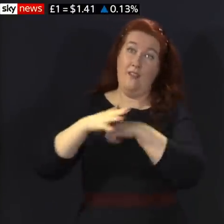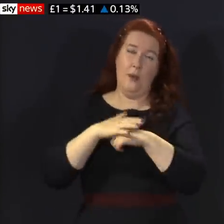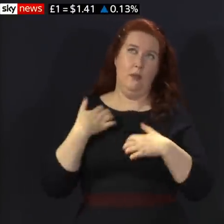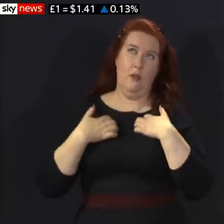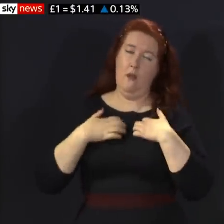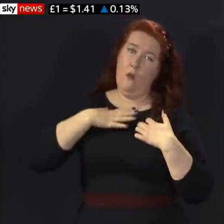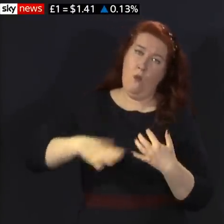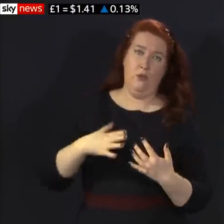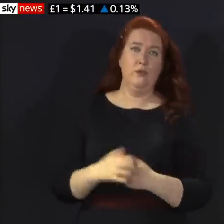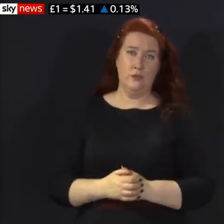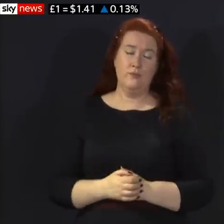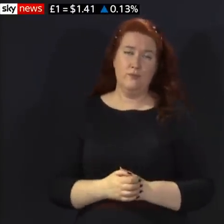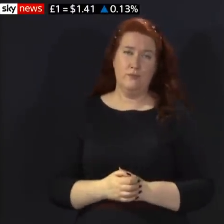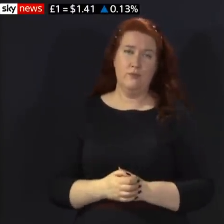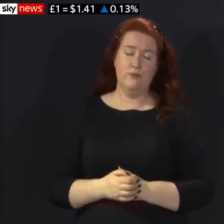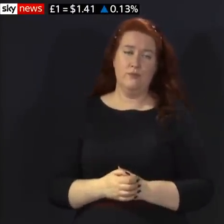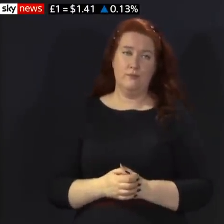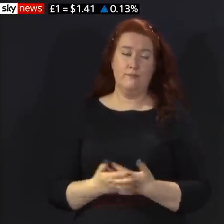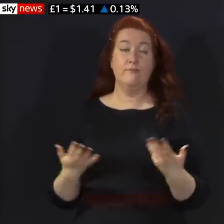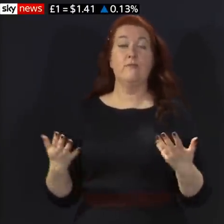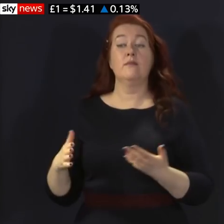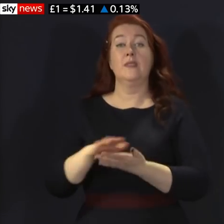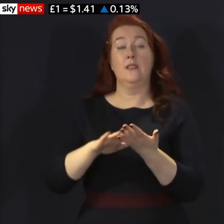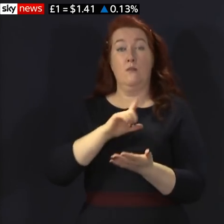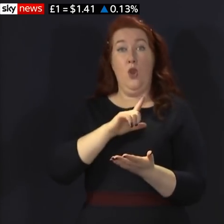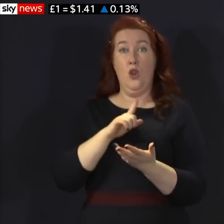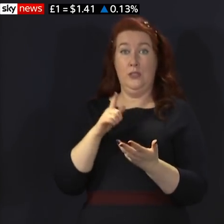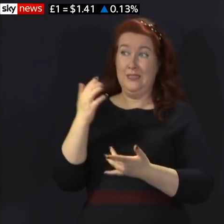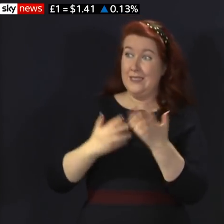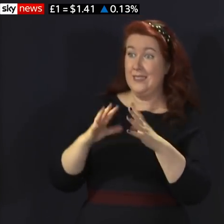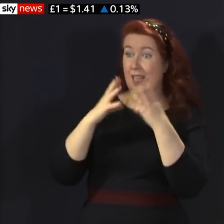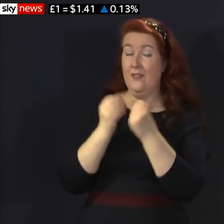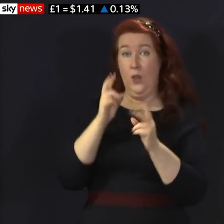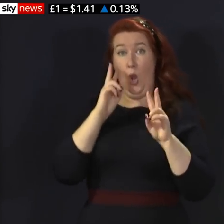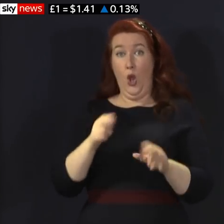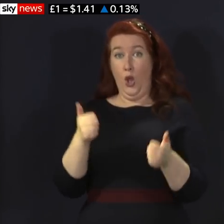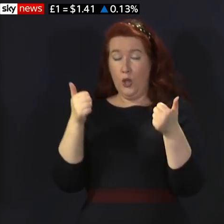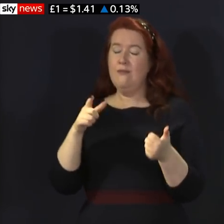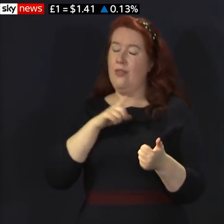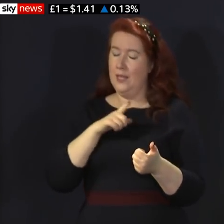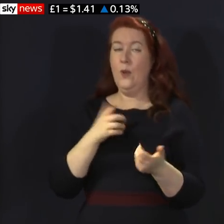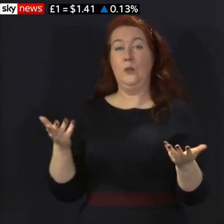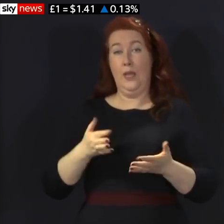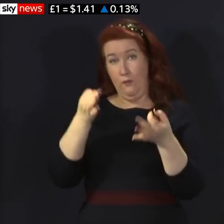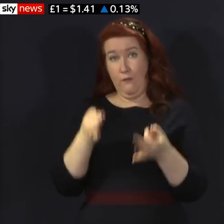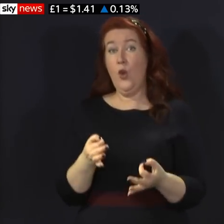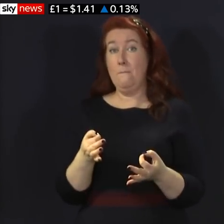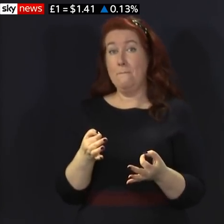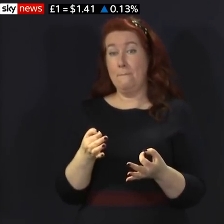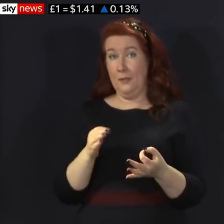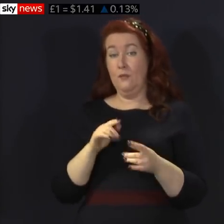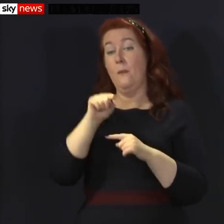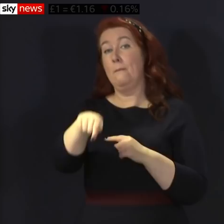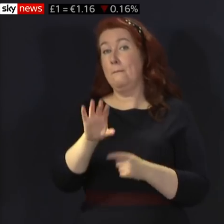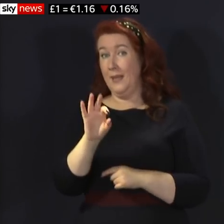desperate to see. So that improved position overall is why I am able to confirm today that from next